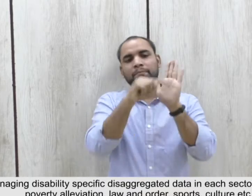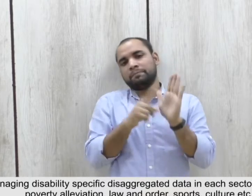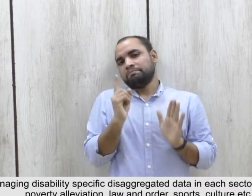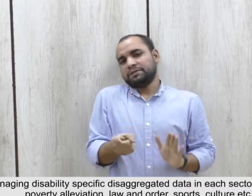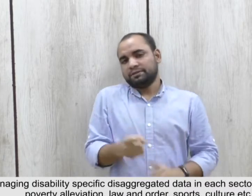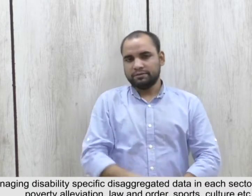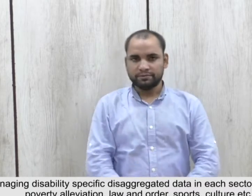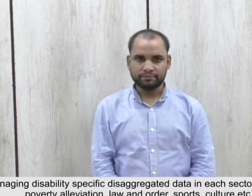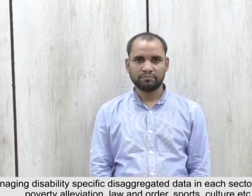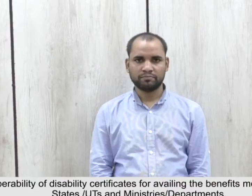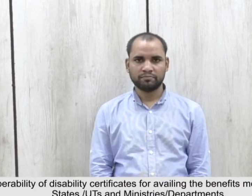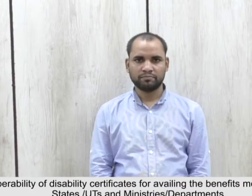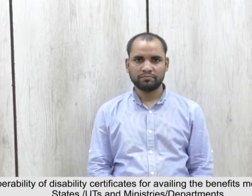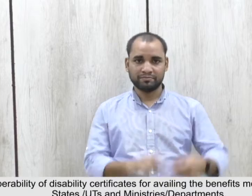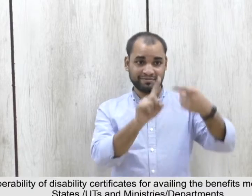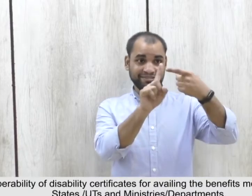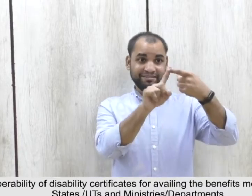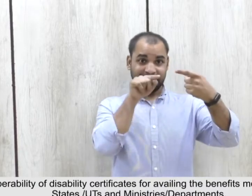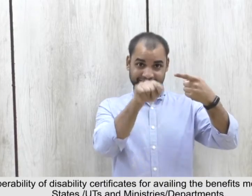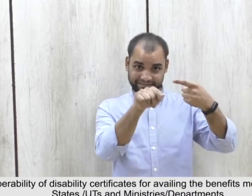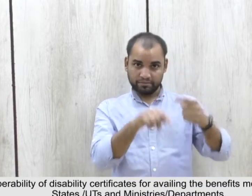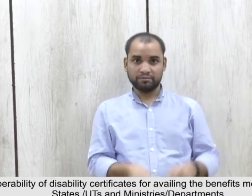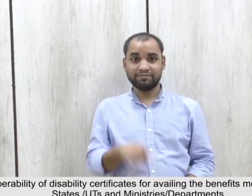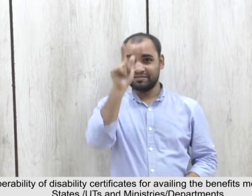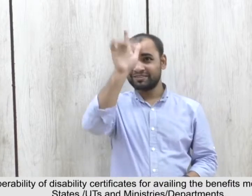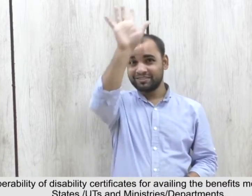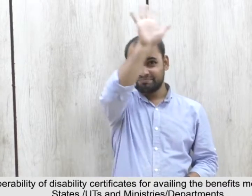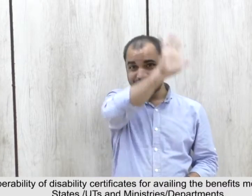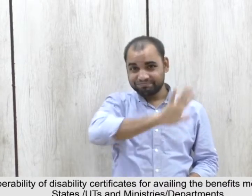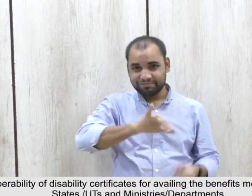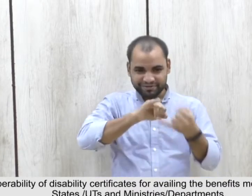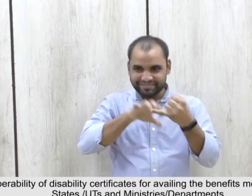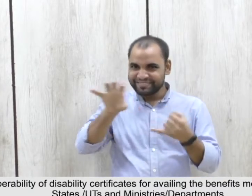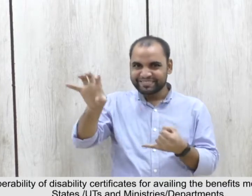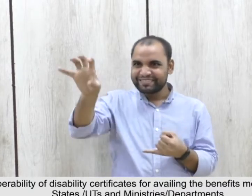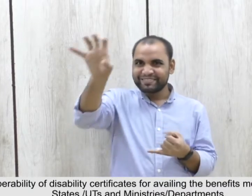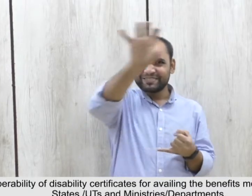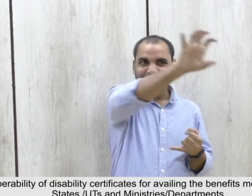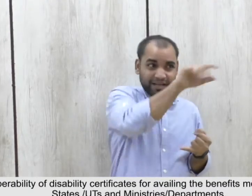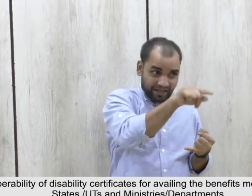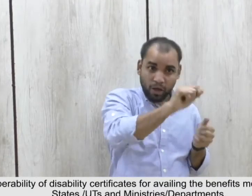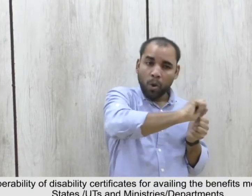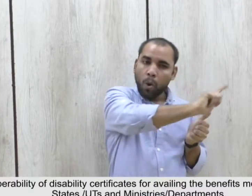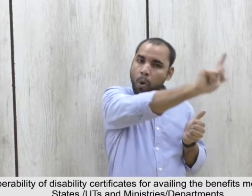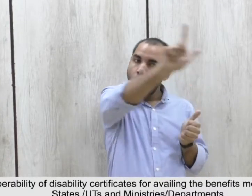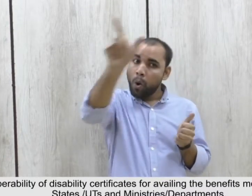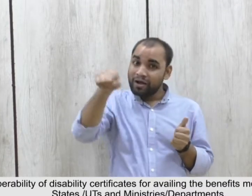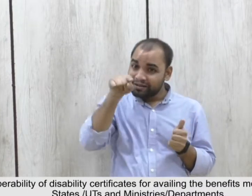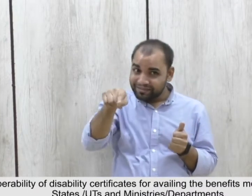6.17. Ensuring interoperability of disability